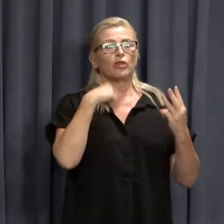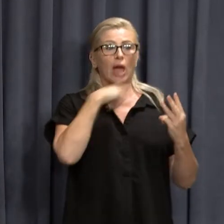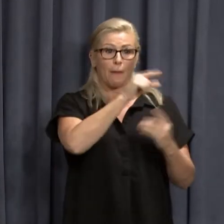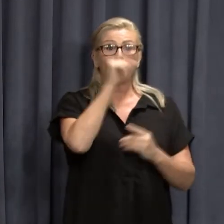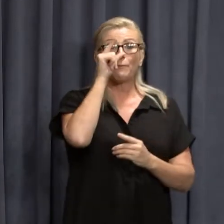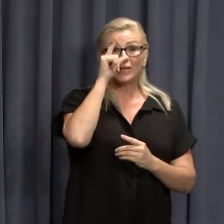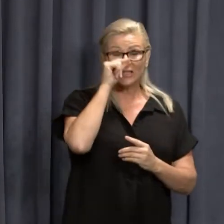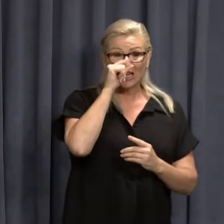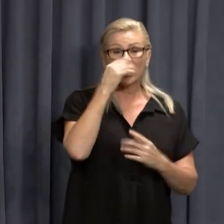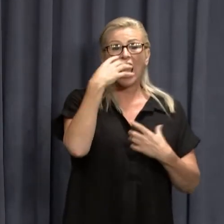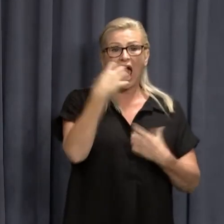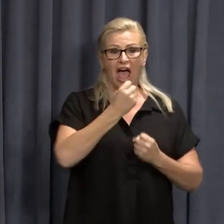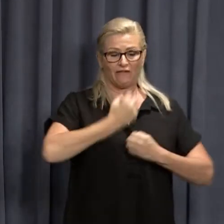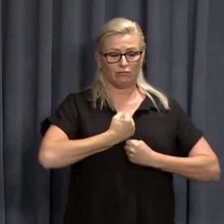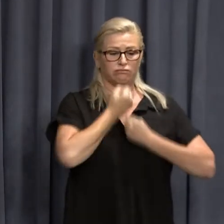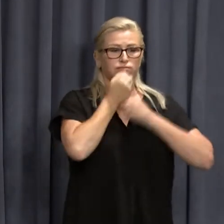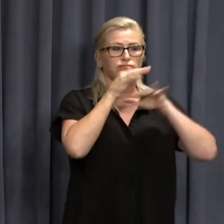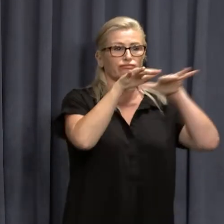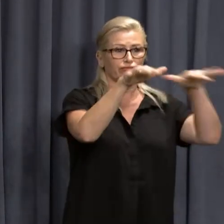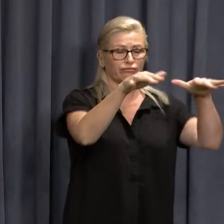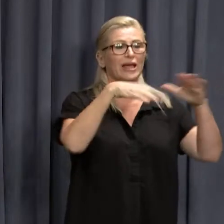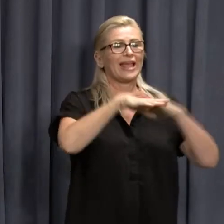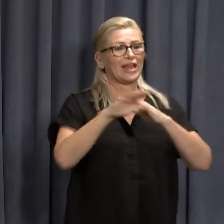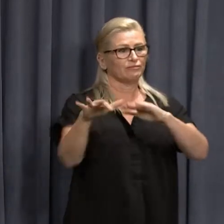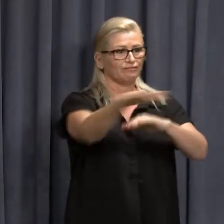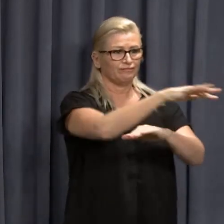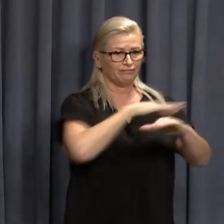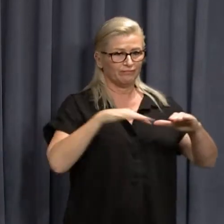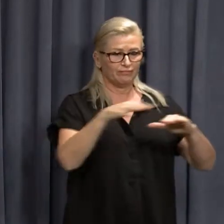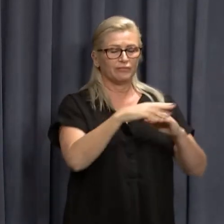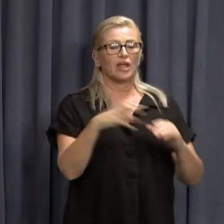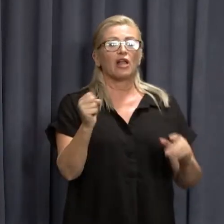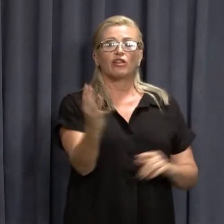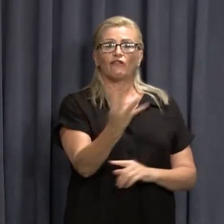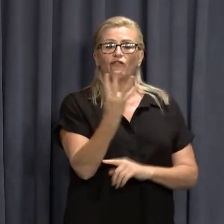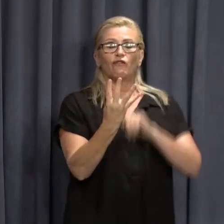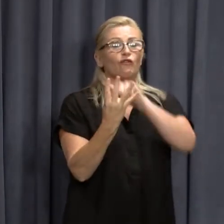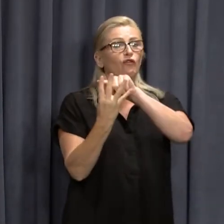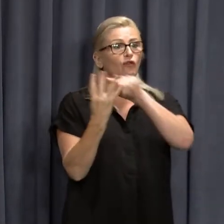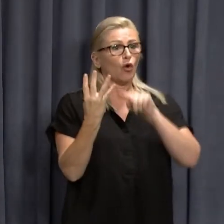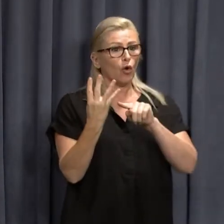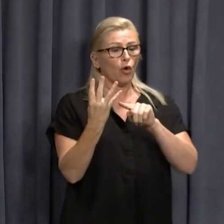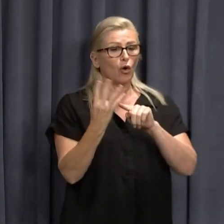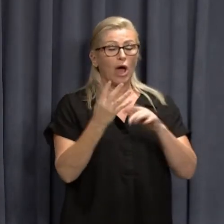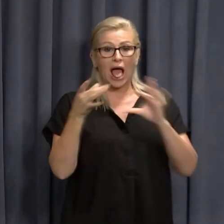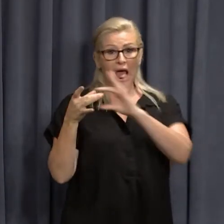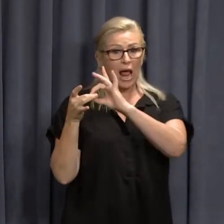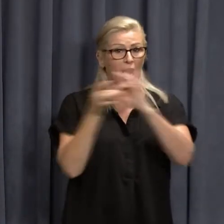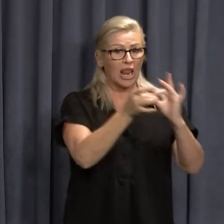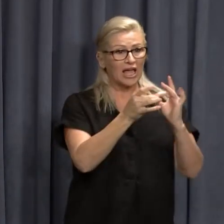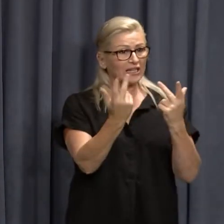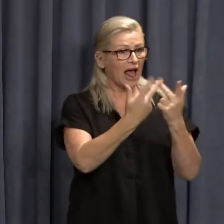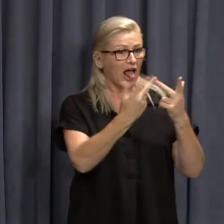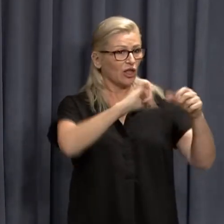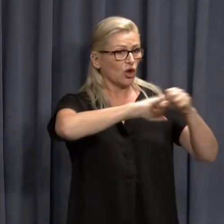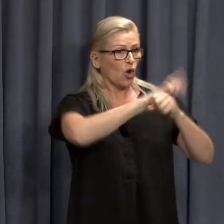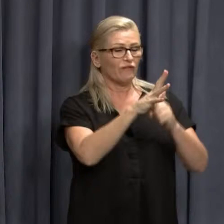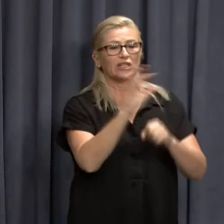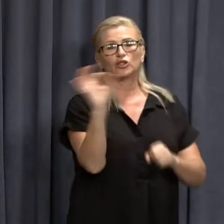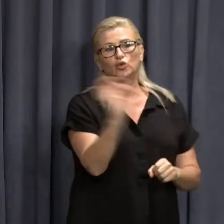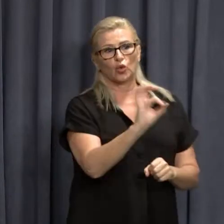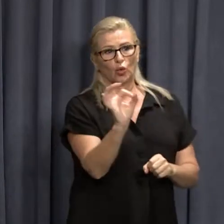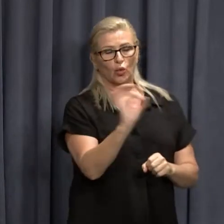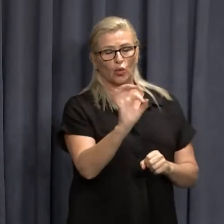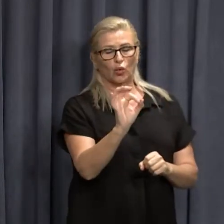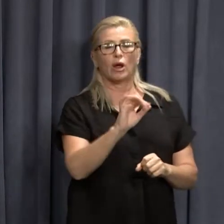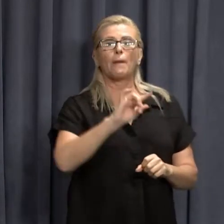in the community. The four other local cases are currently not linked directly to any previous cases however